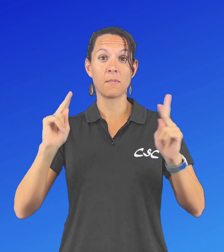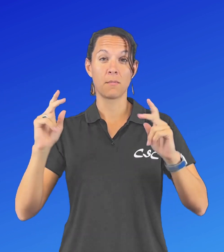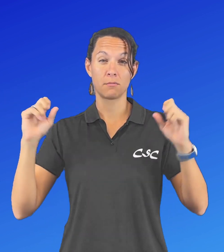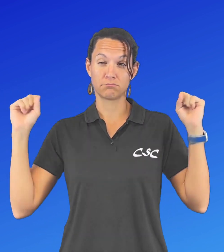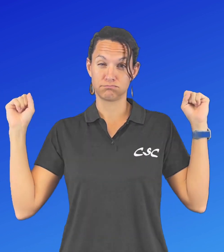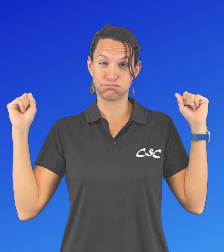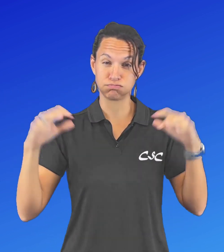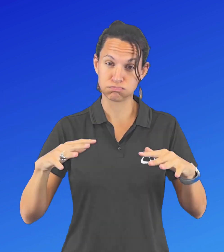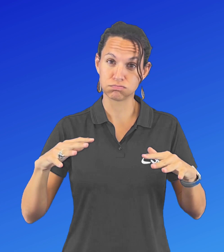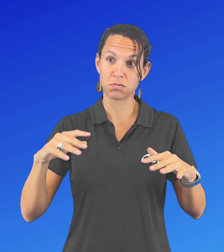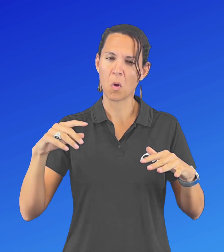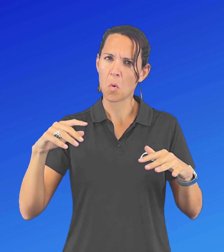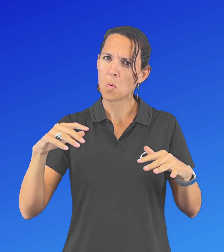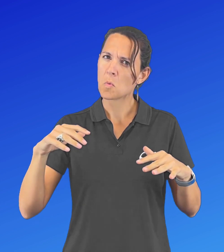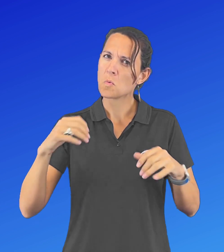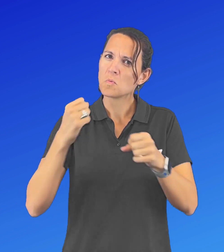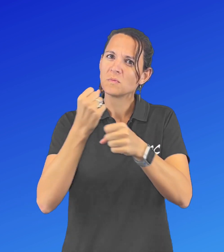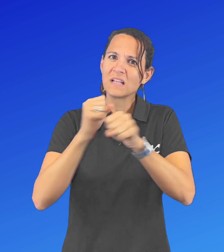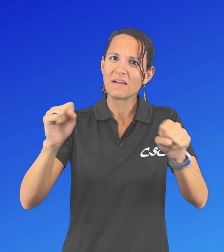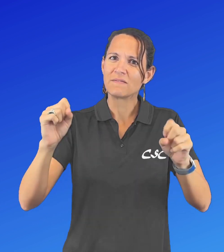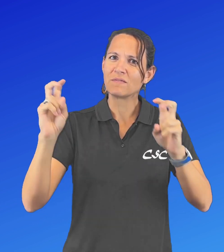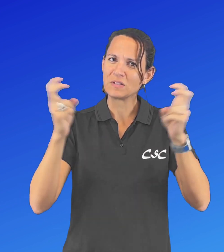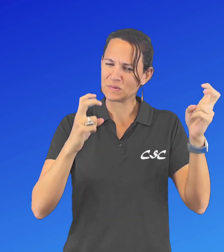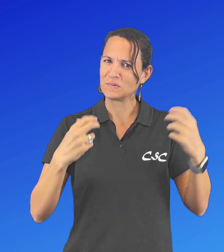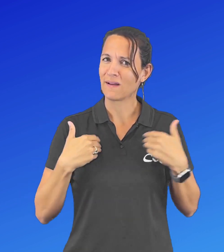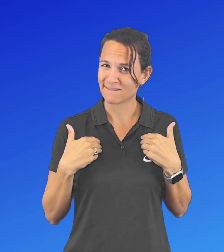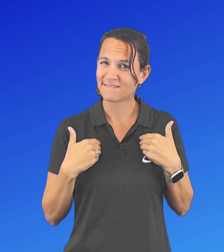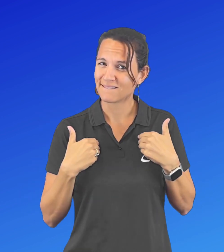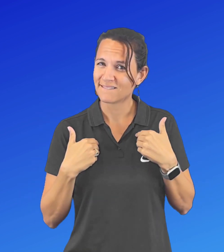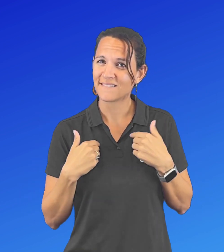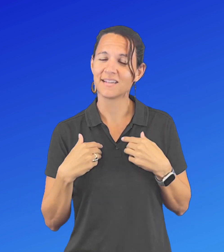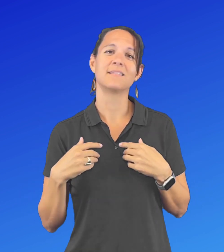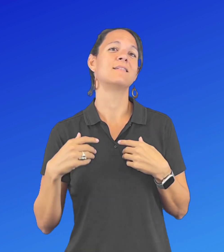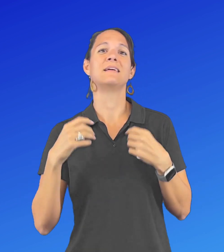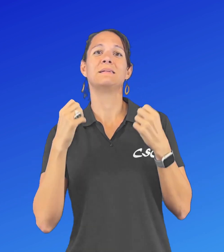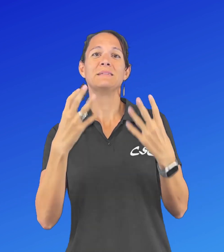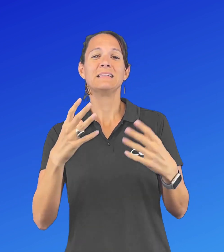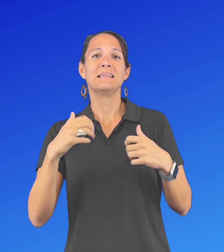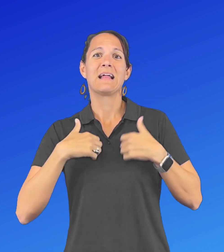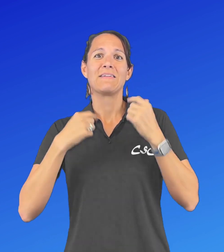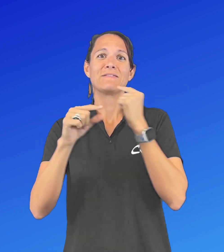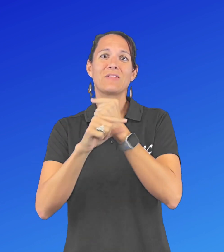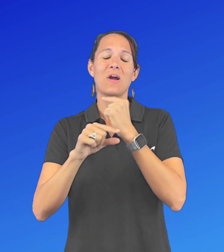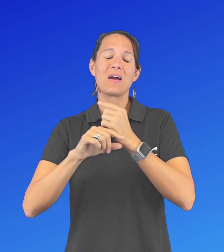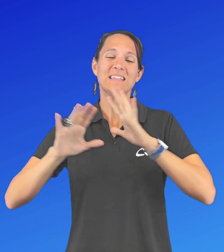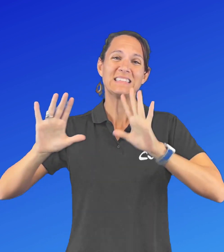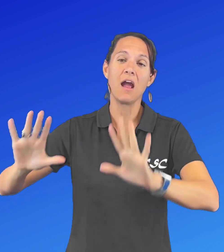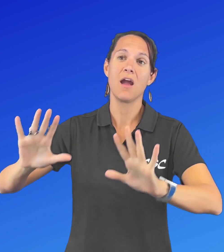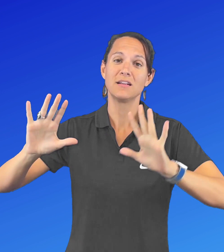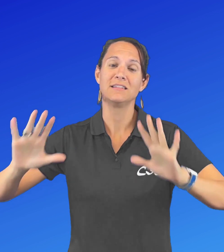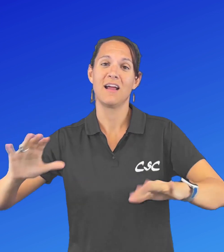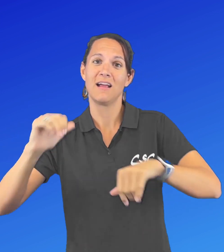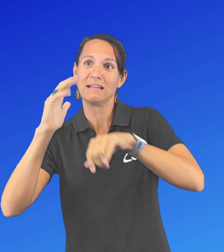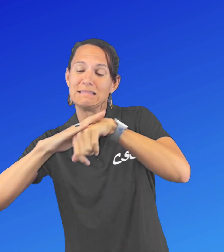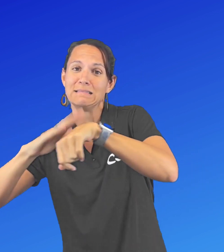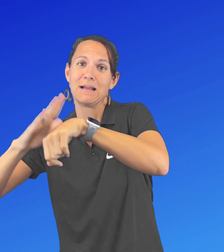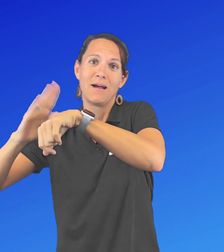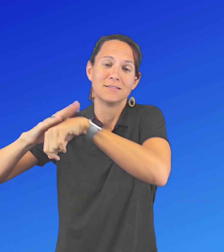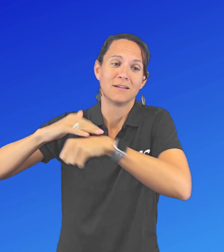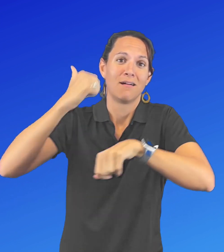day. Crowds of people gathered, which created a lot of safety issues. Many lifeguards